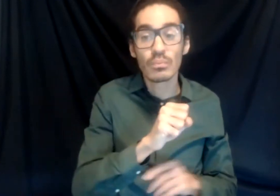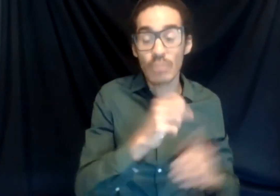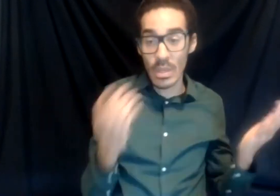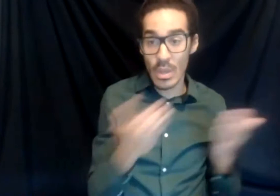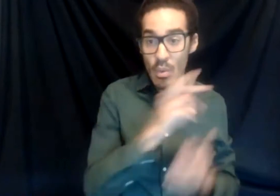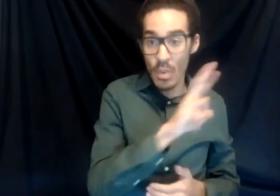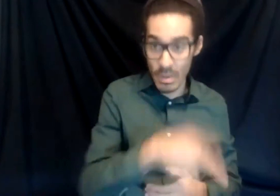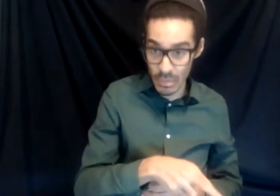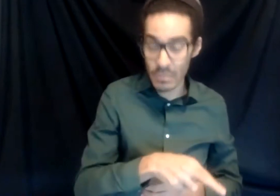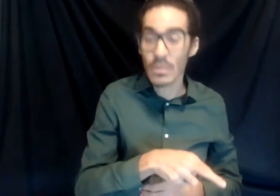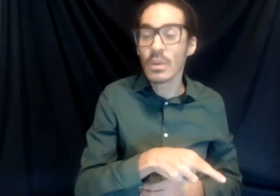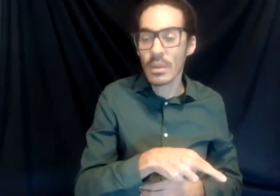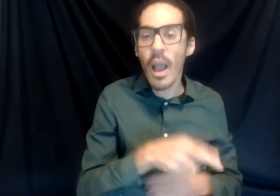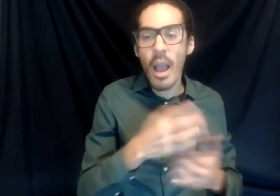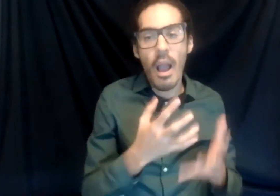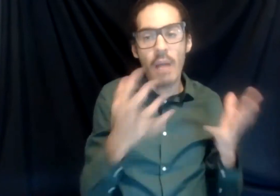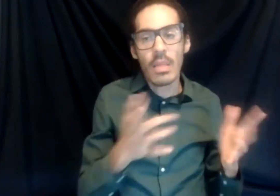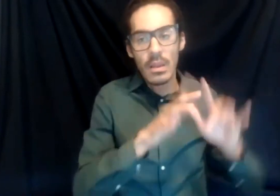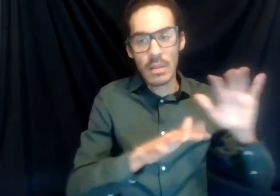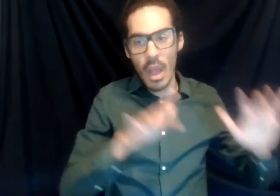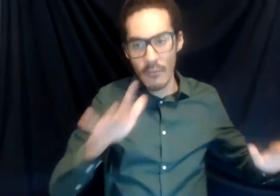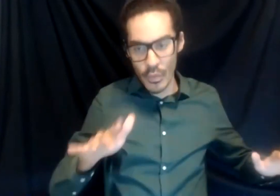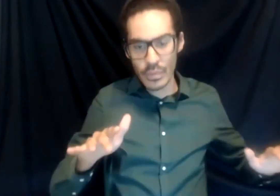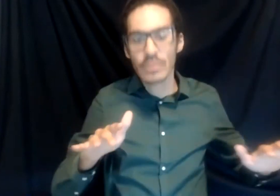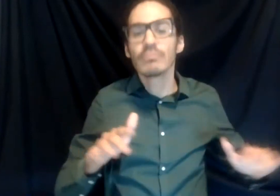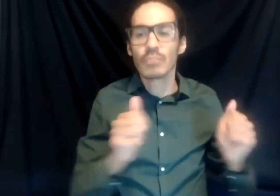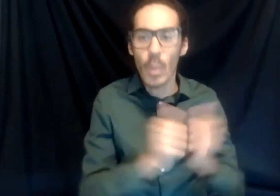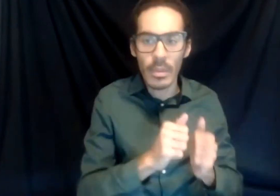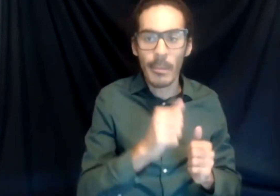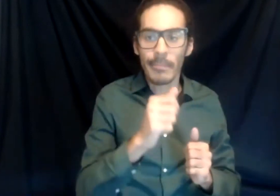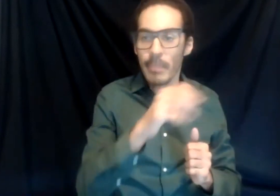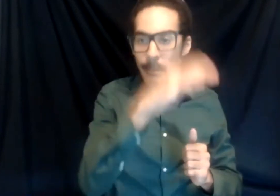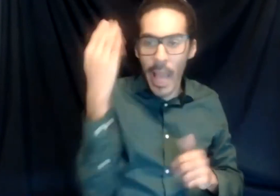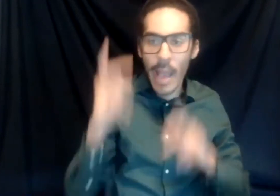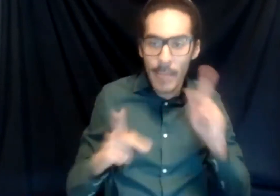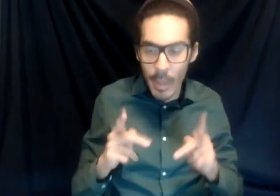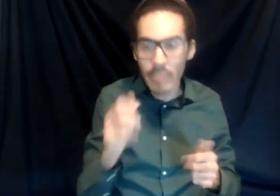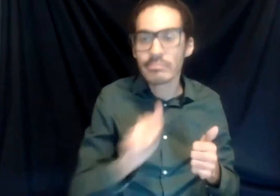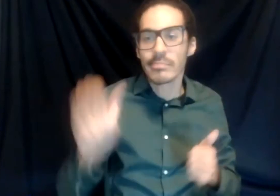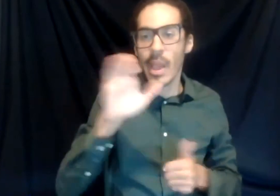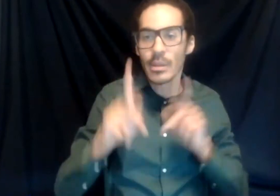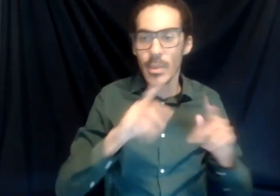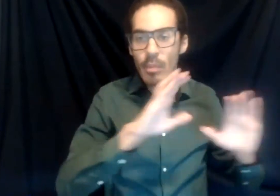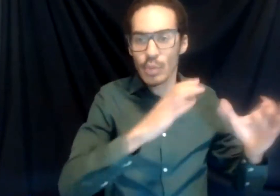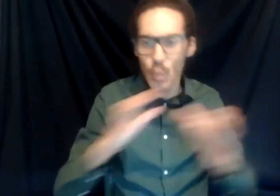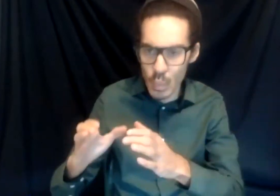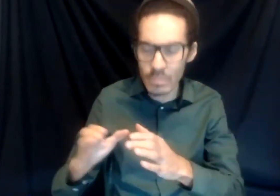it's a lot of diversity, diverse group of people with African Americans, Asians, and all these groups. Personality-wise, was very,